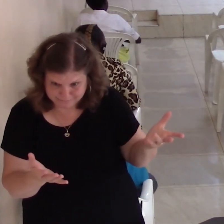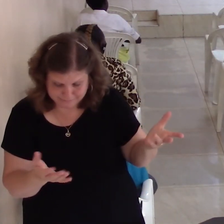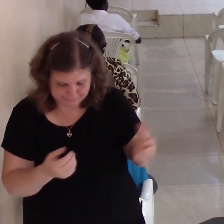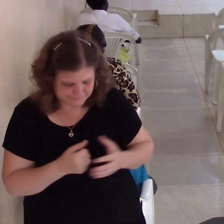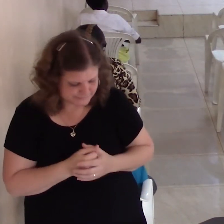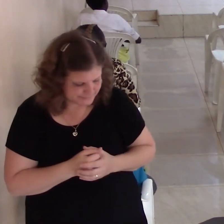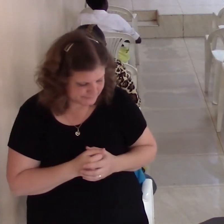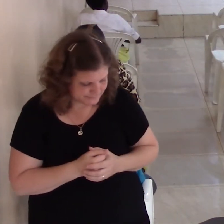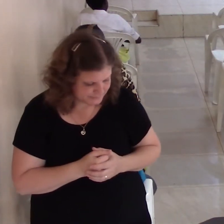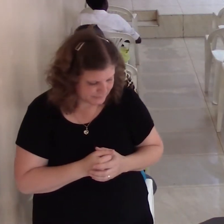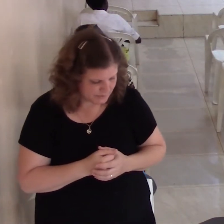Well, we're going to to pray us.